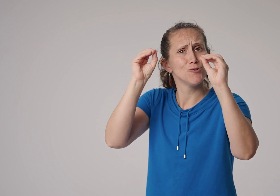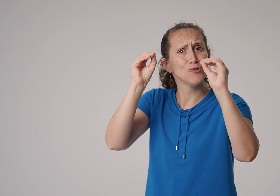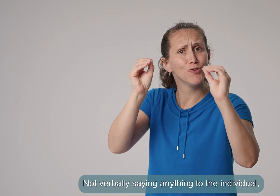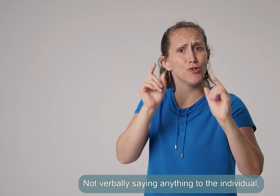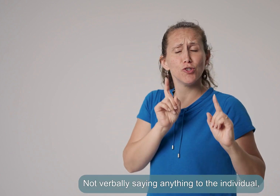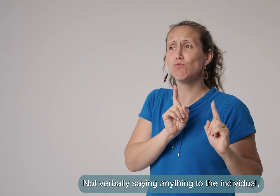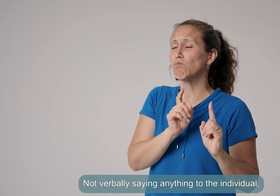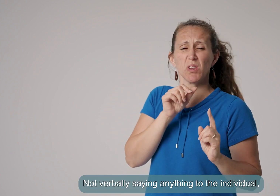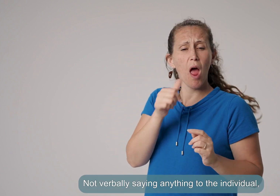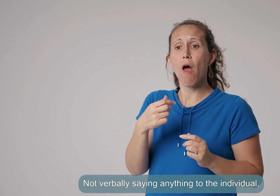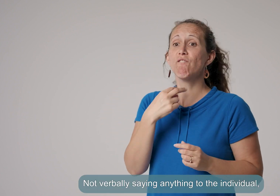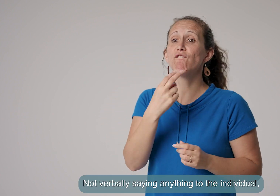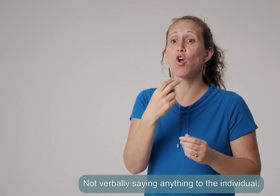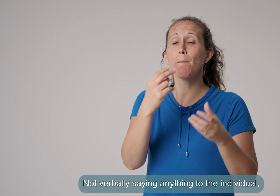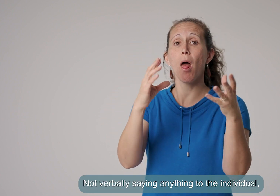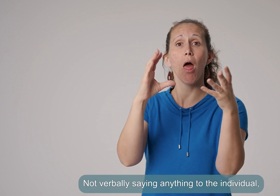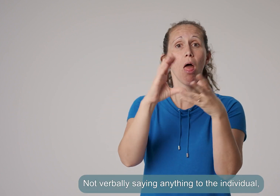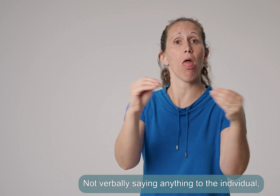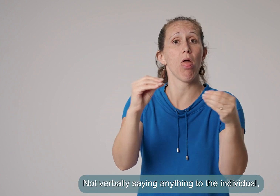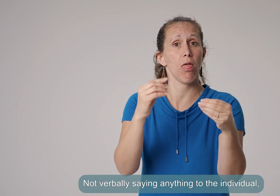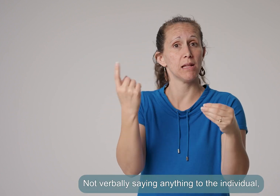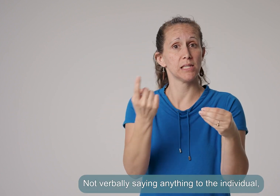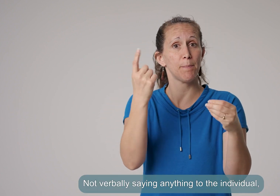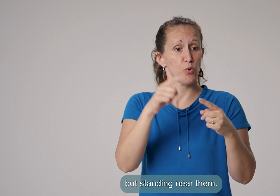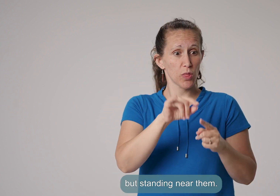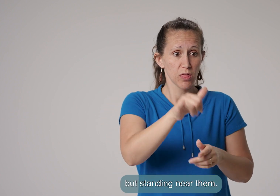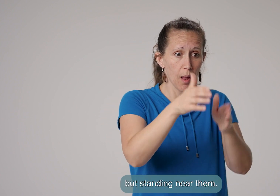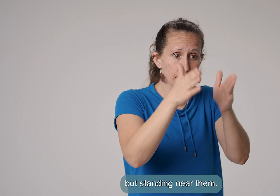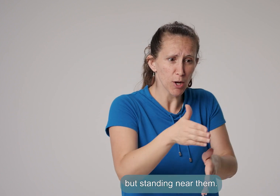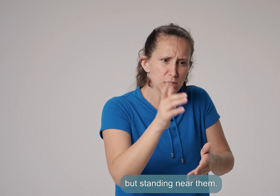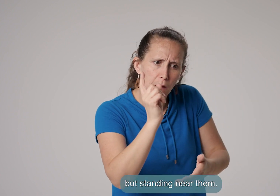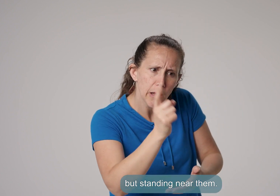Not verbally saying anything to the individual, but standing near them.